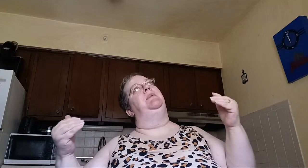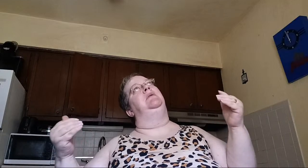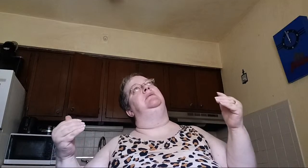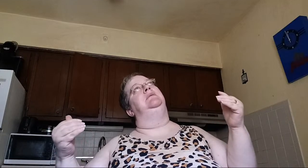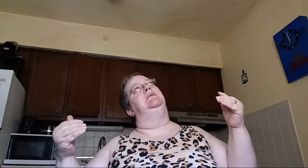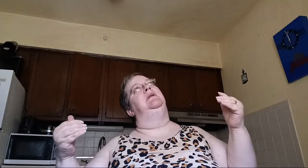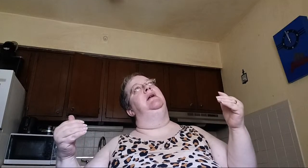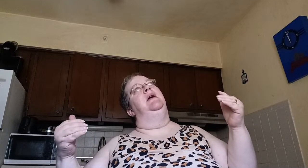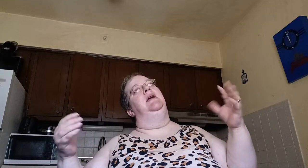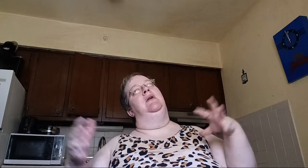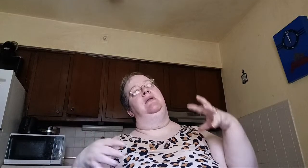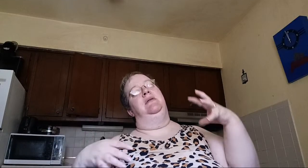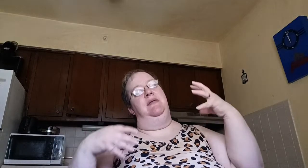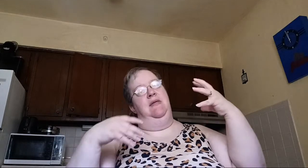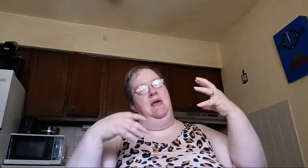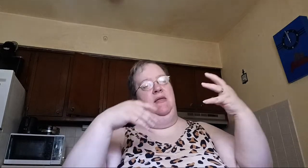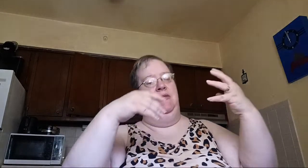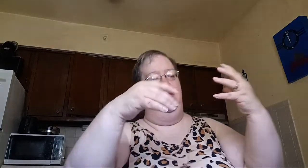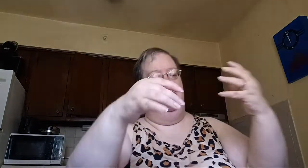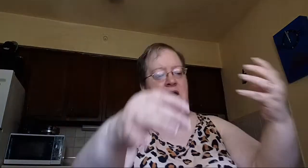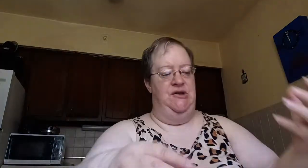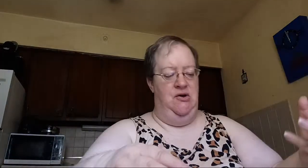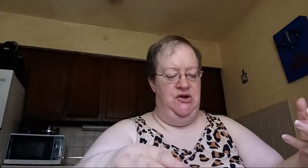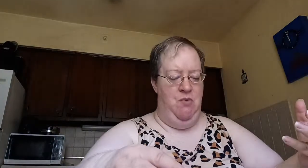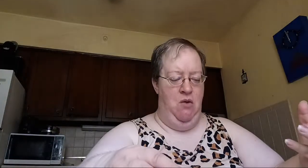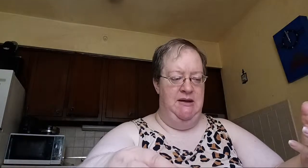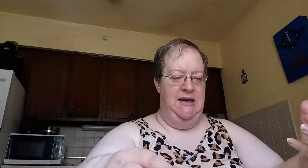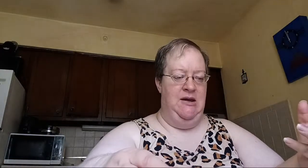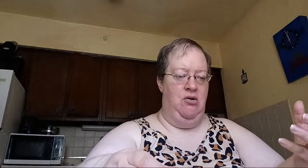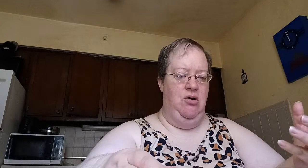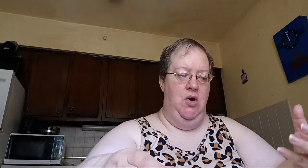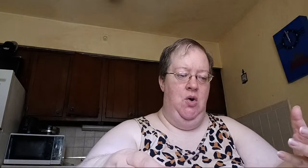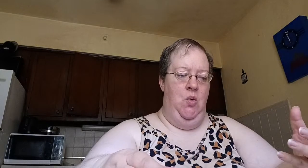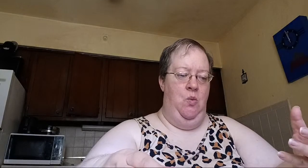You know, there's a moment here where